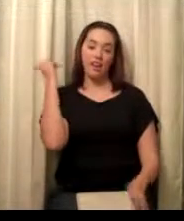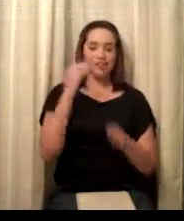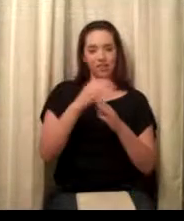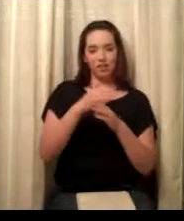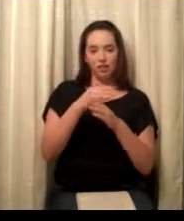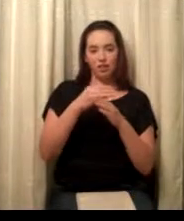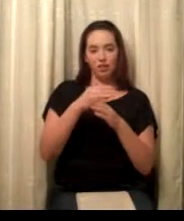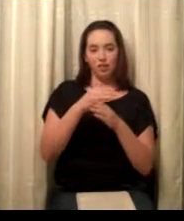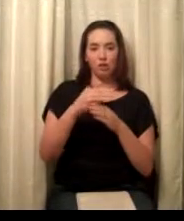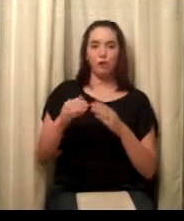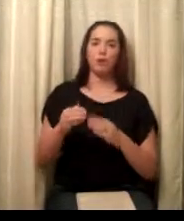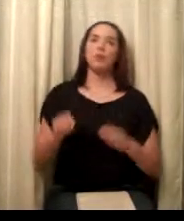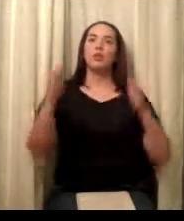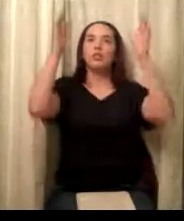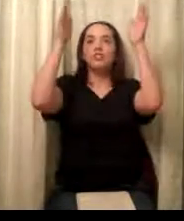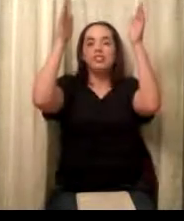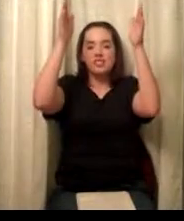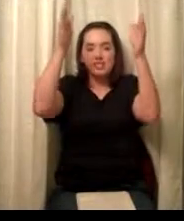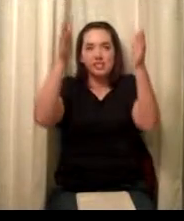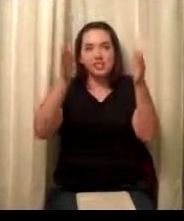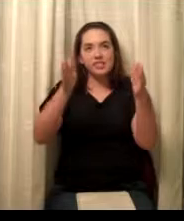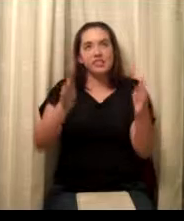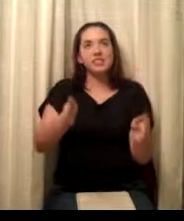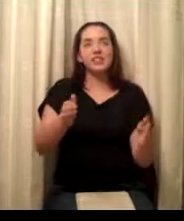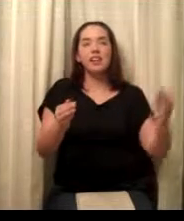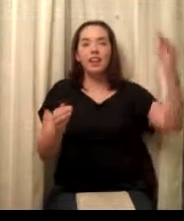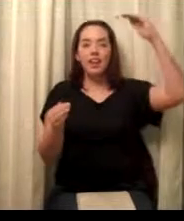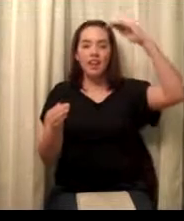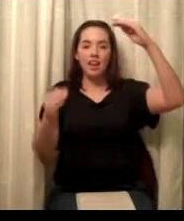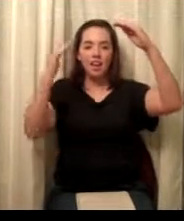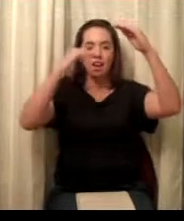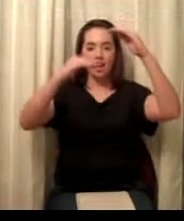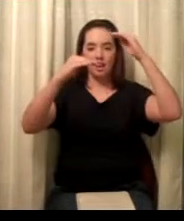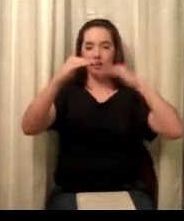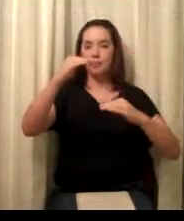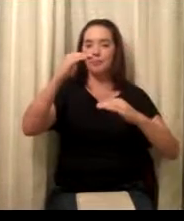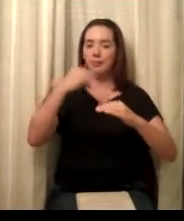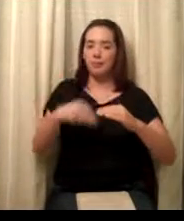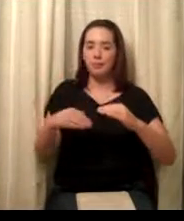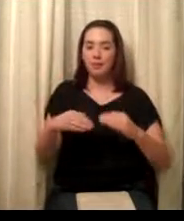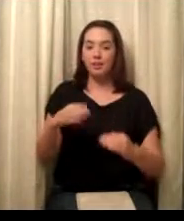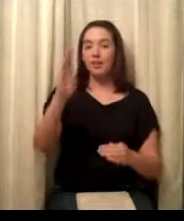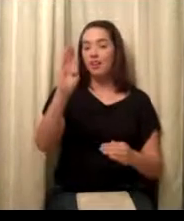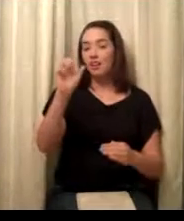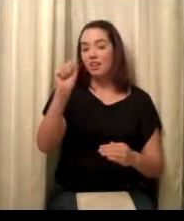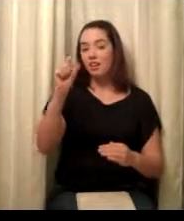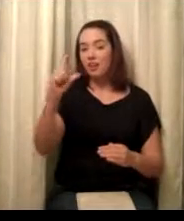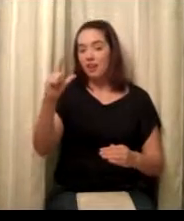like that's giving me hope for our future. What do you know last night? What happened to me? I had a vision of the mask.